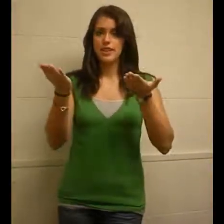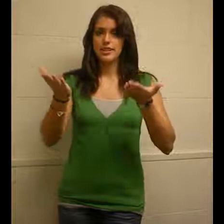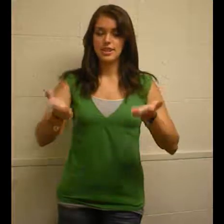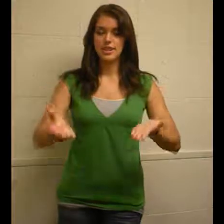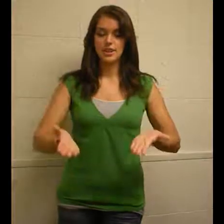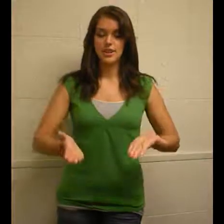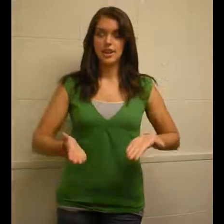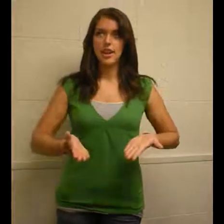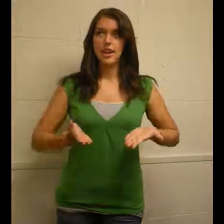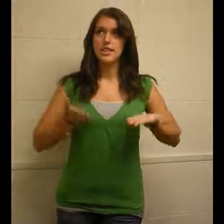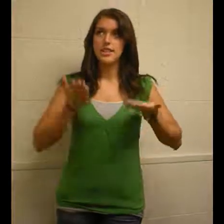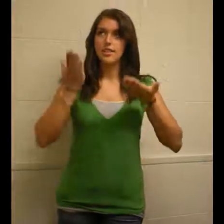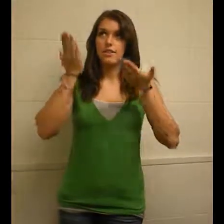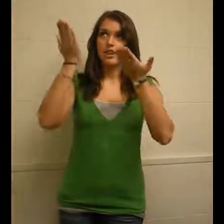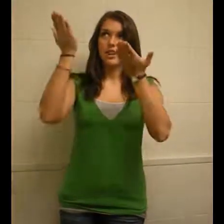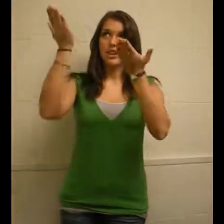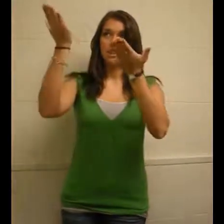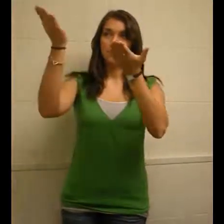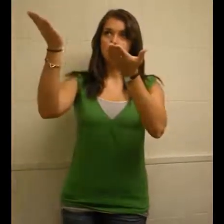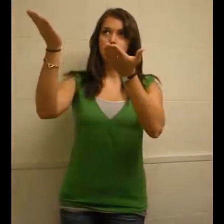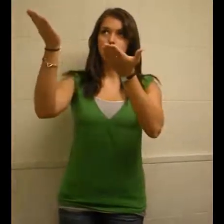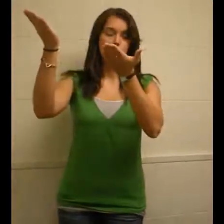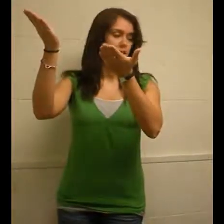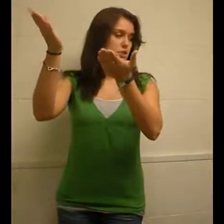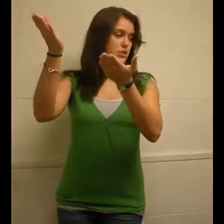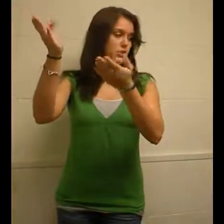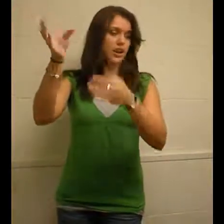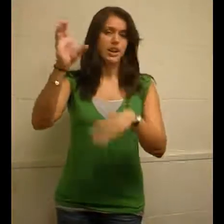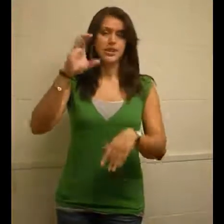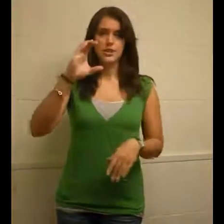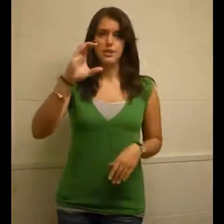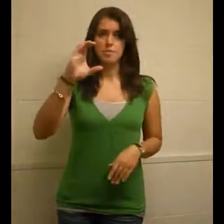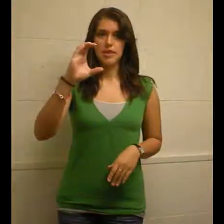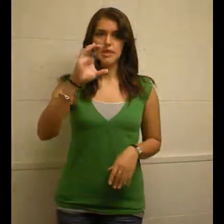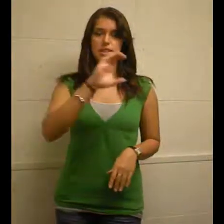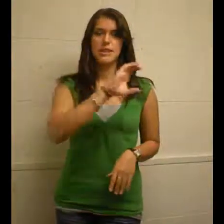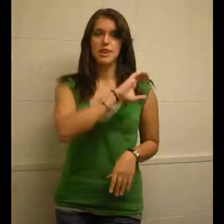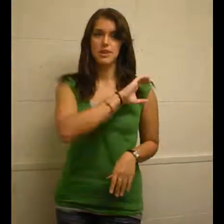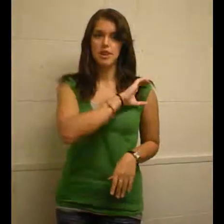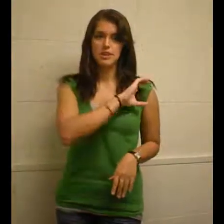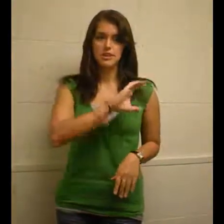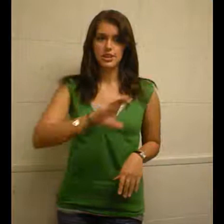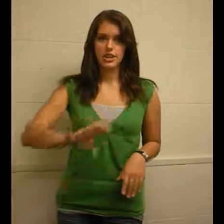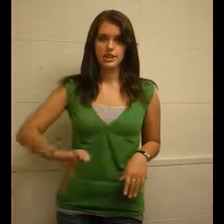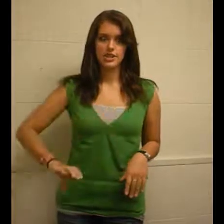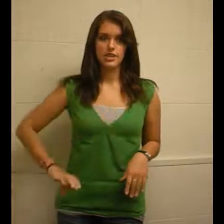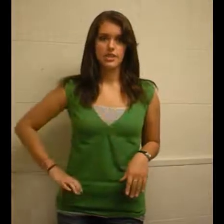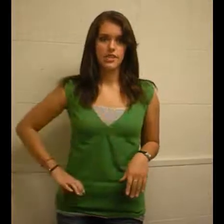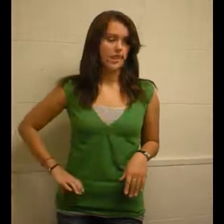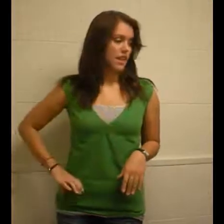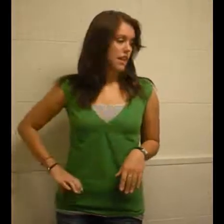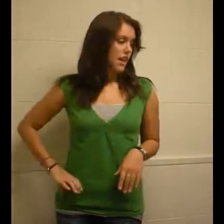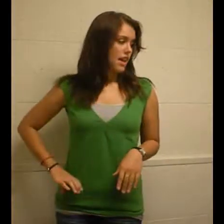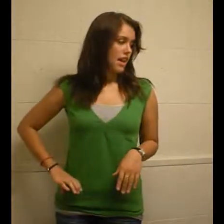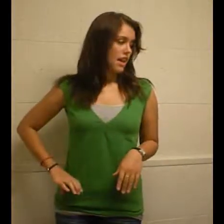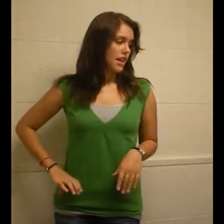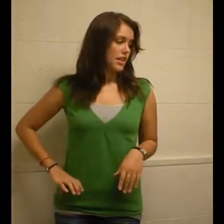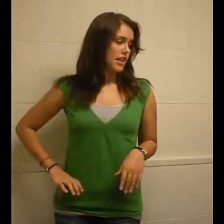hands staggered, down and up, to Christ, so you make a C across your chest. And